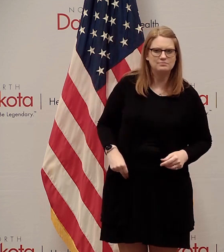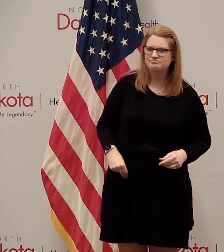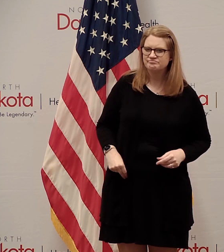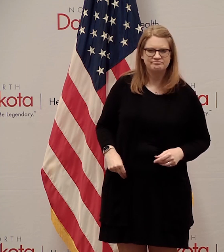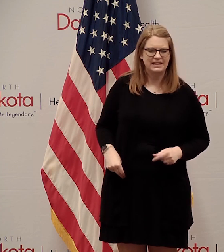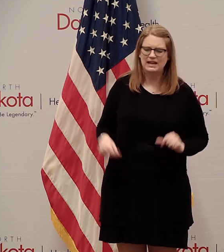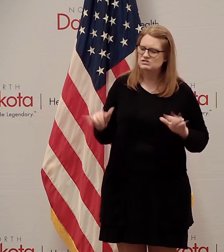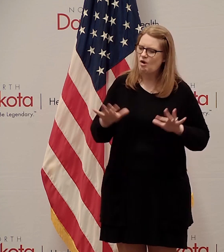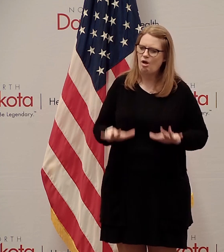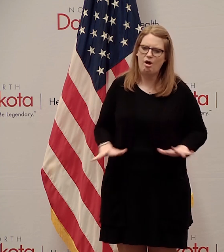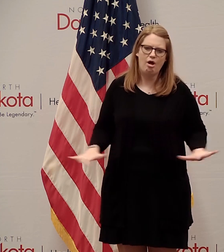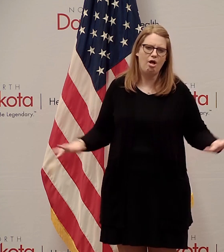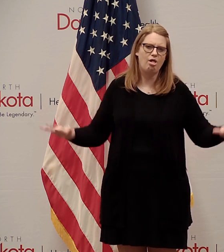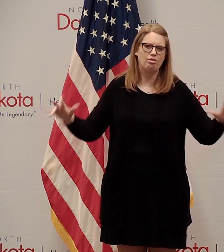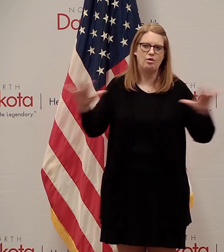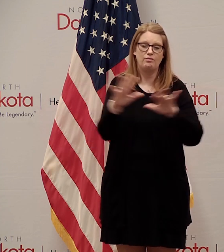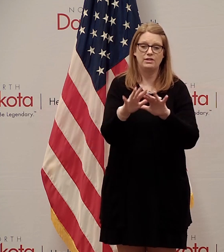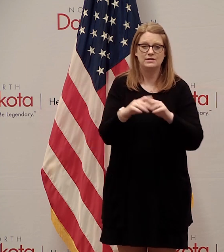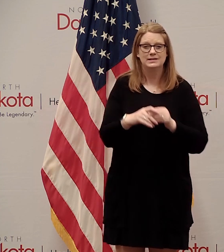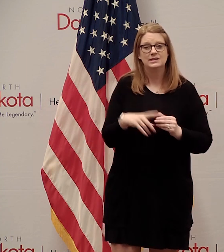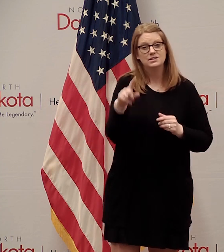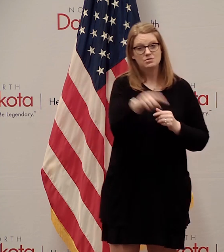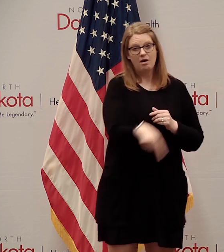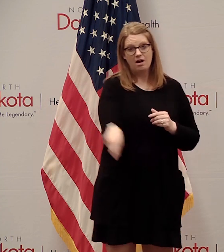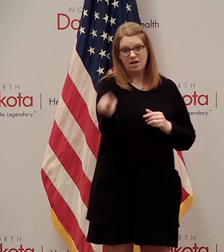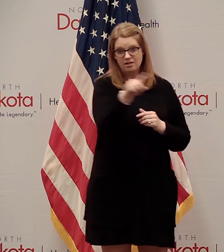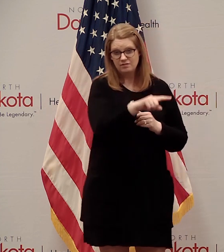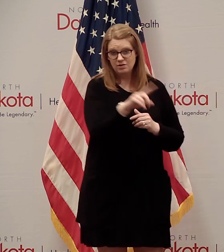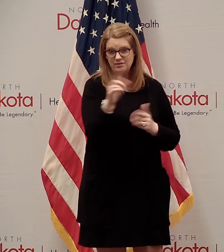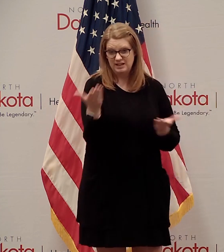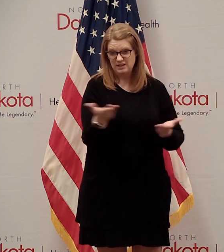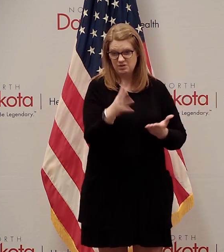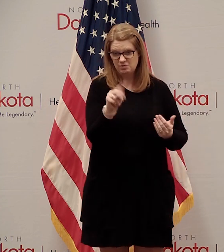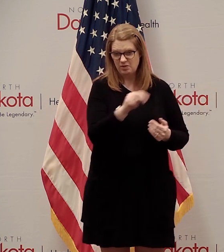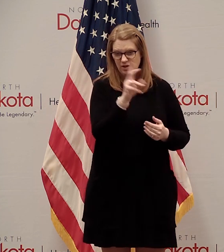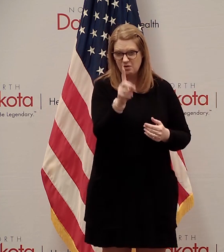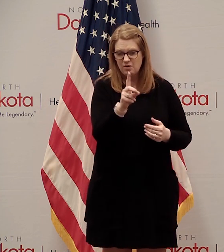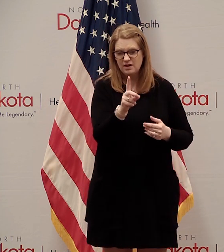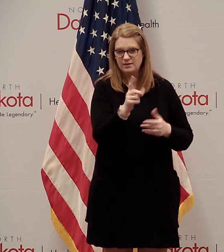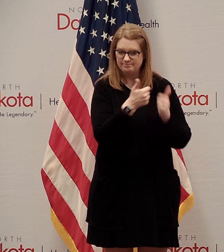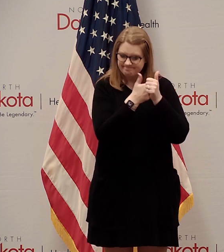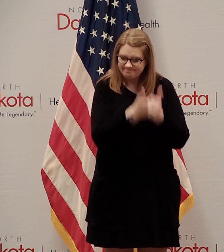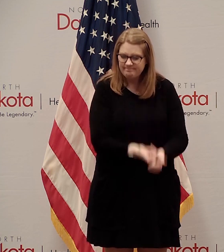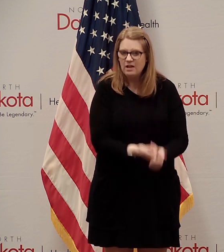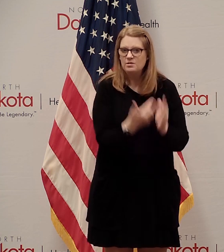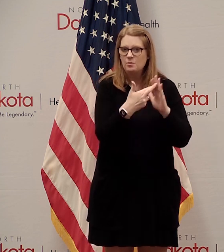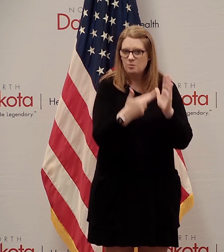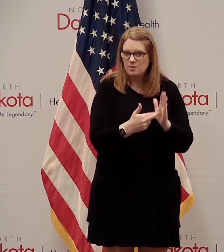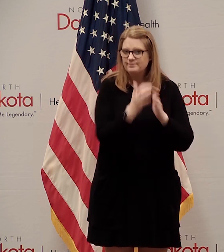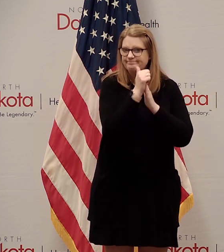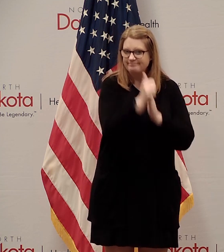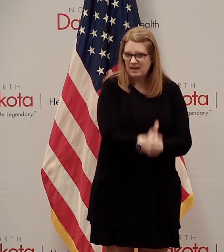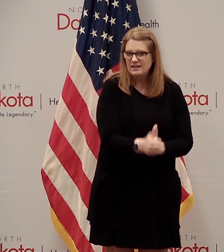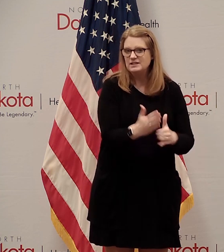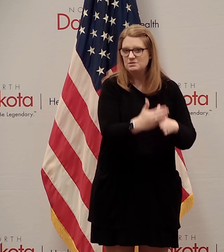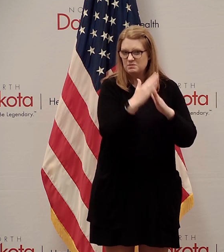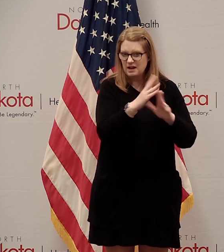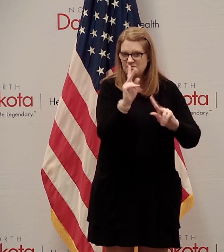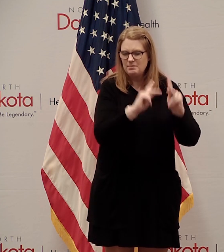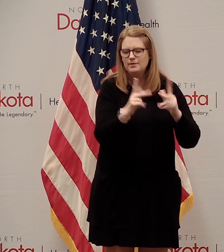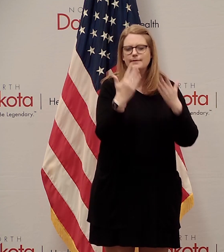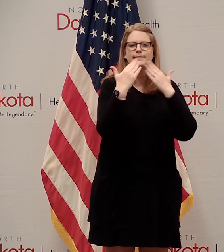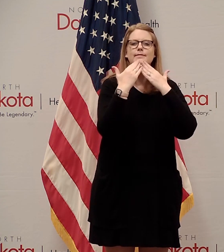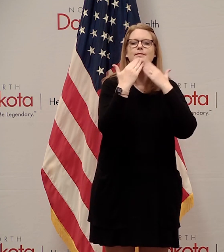again thank you to all the North Dakotans who are doing great things to protect themselves and their loved ones. We